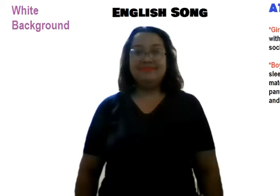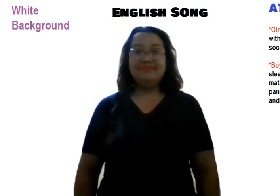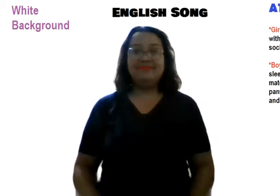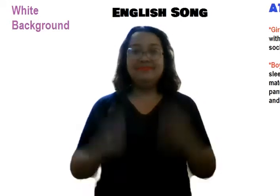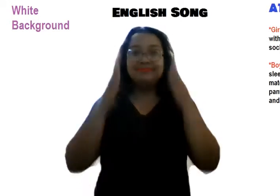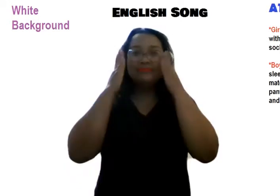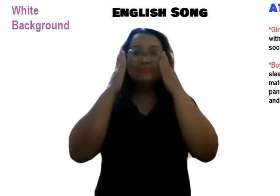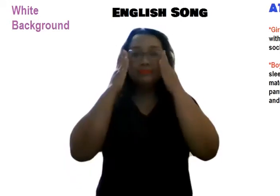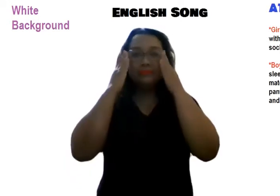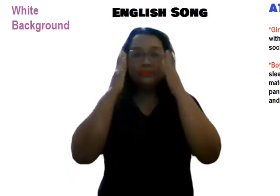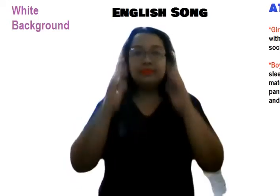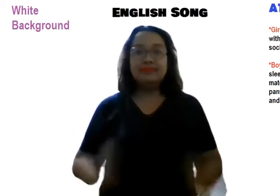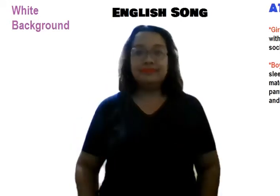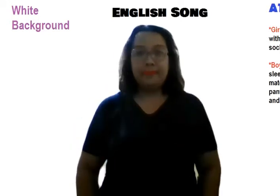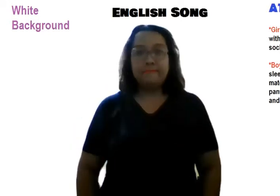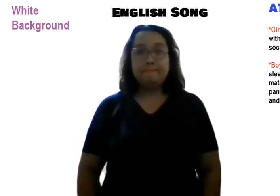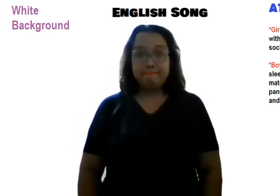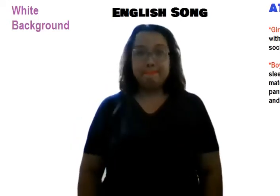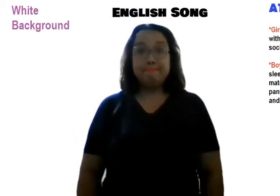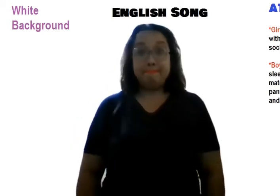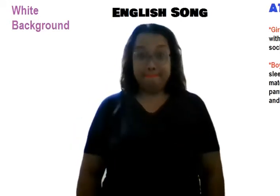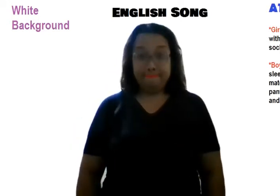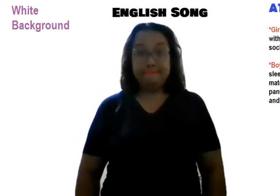Ready to go, kindergarten graduation. Smiling.